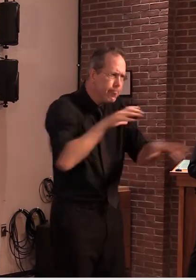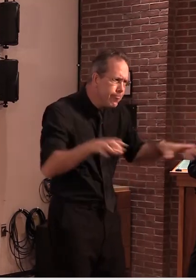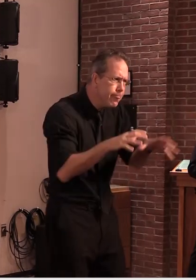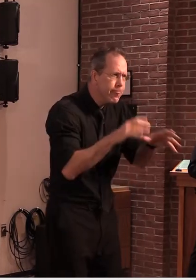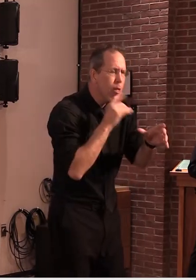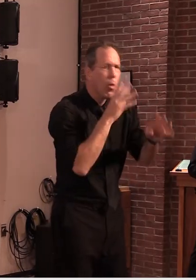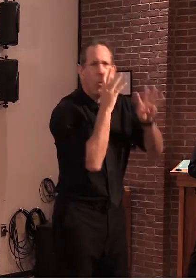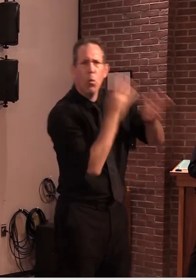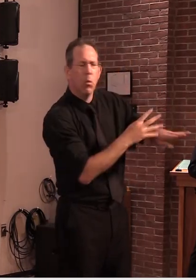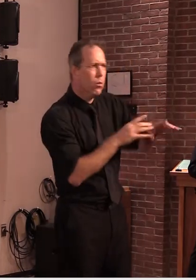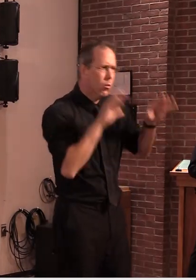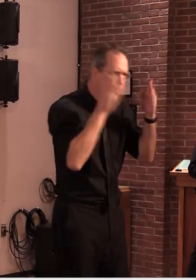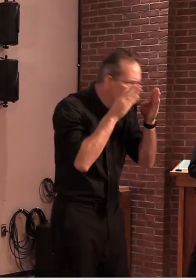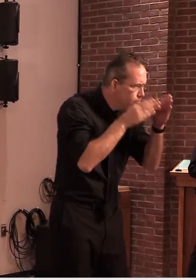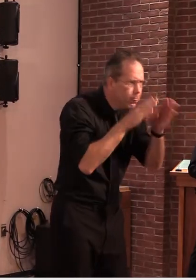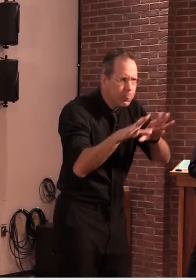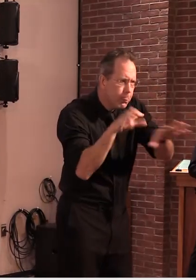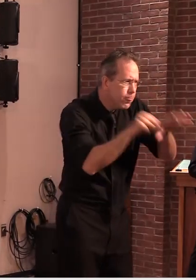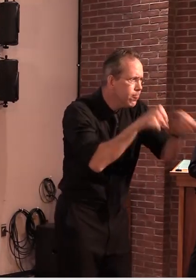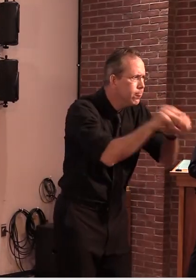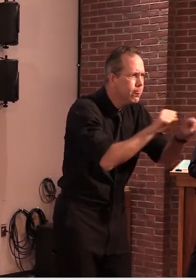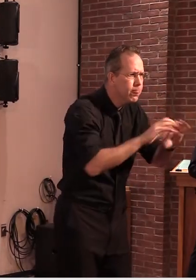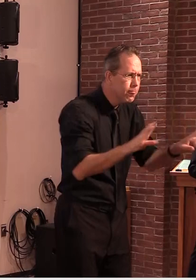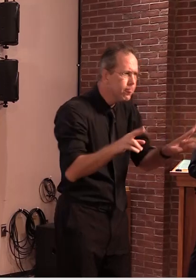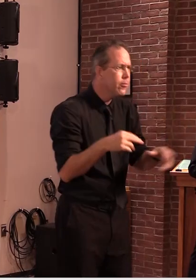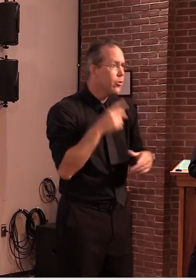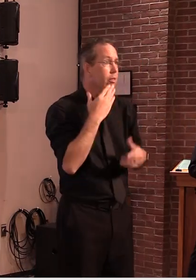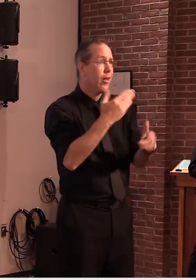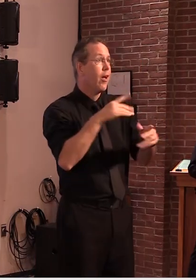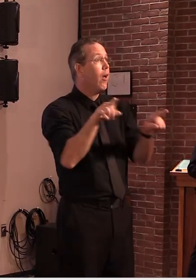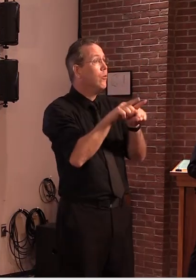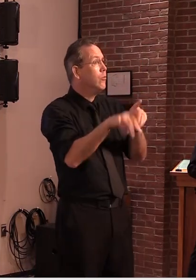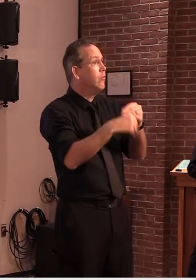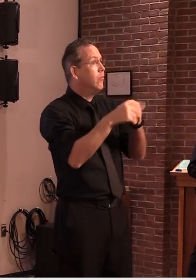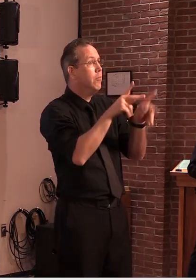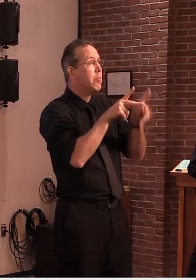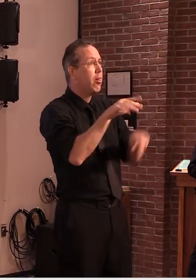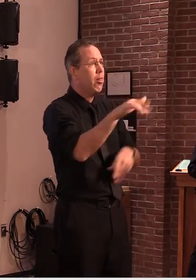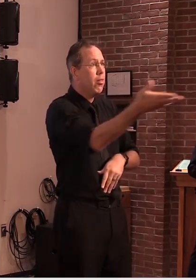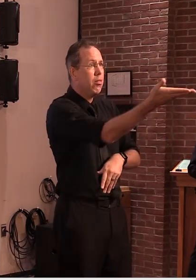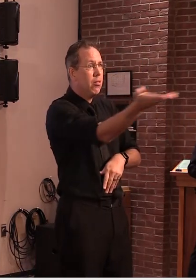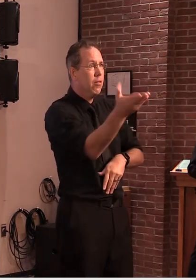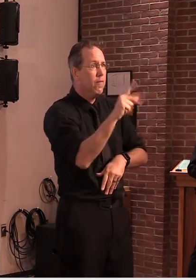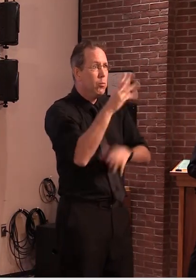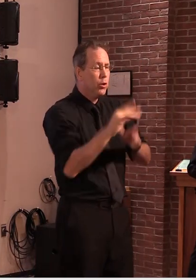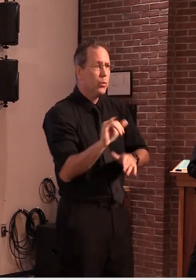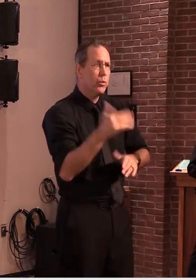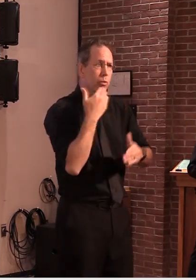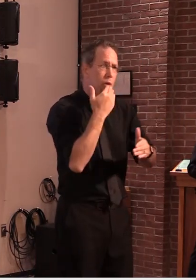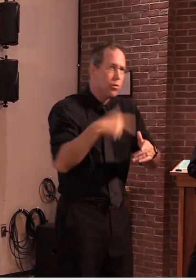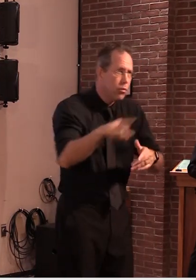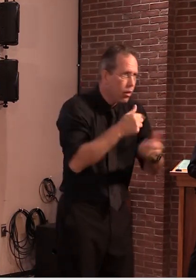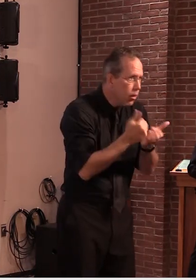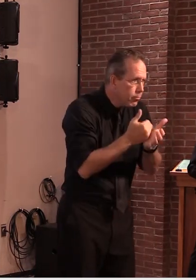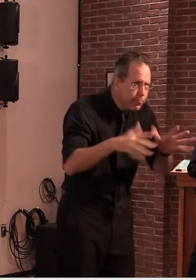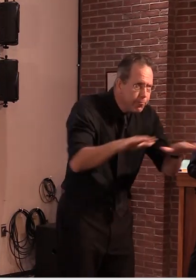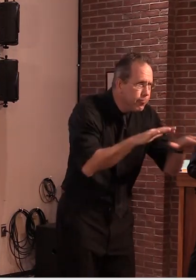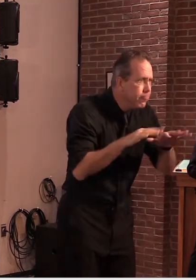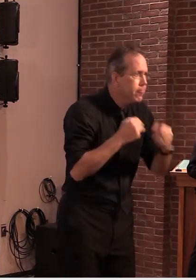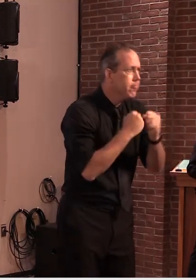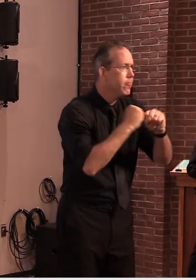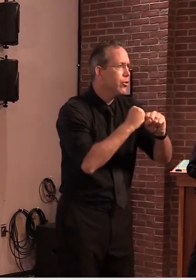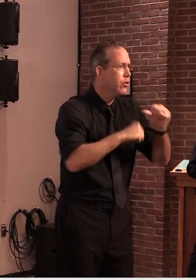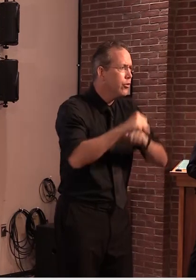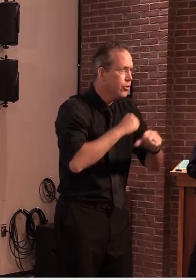Turning our attention now to the Northeast, we see some more positive news. We did see case growth in our immediate region slow